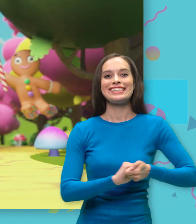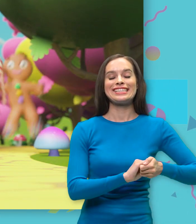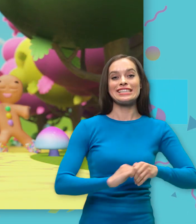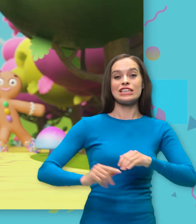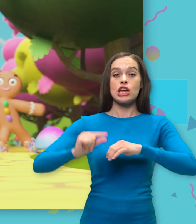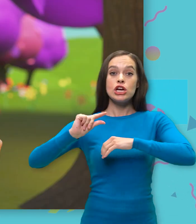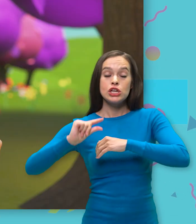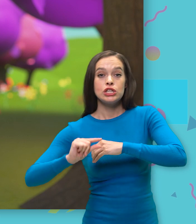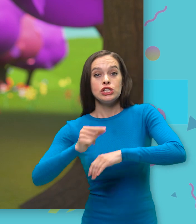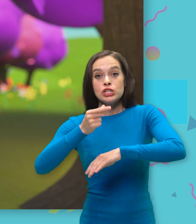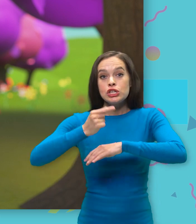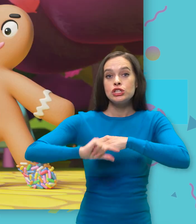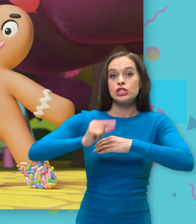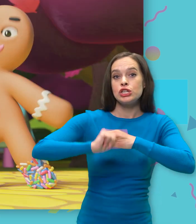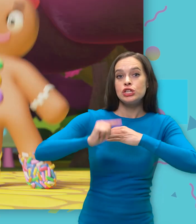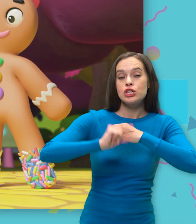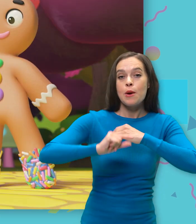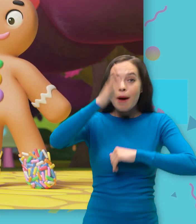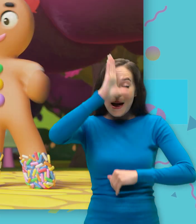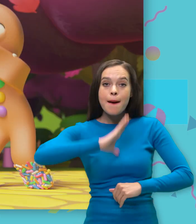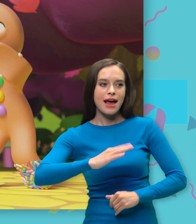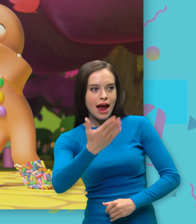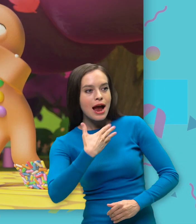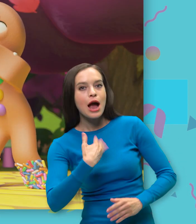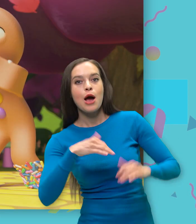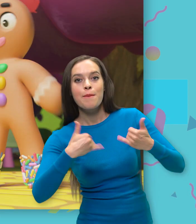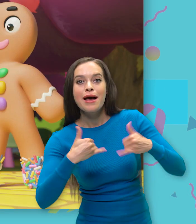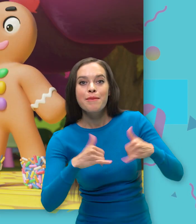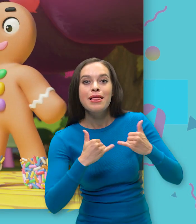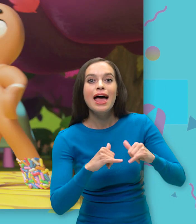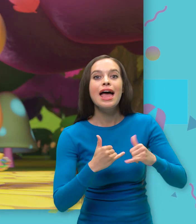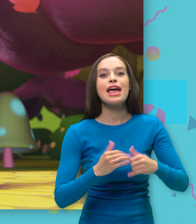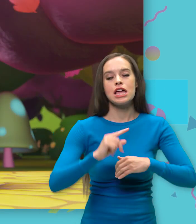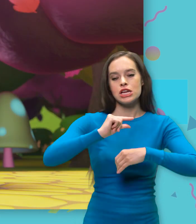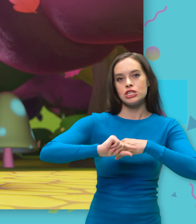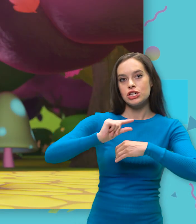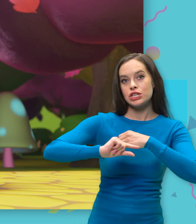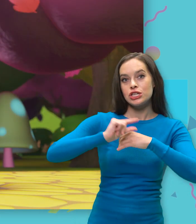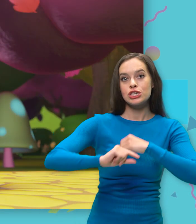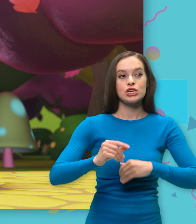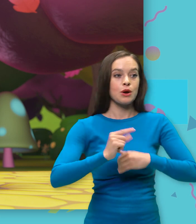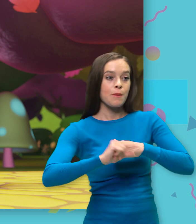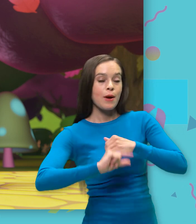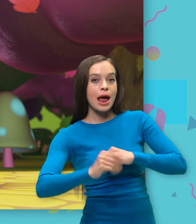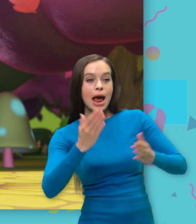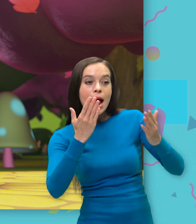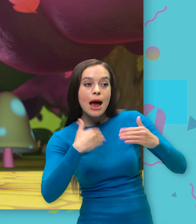Gingerbread man Gingerbread man Come and play Come and play Running